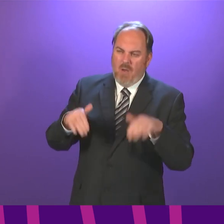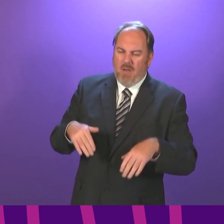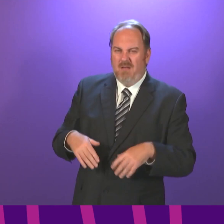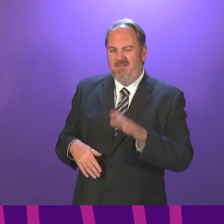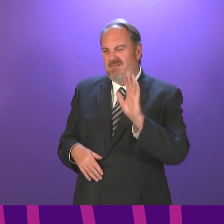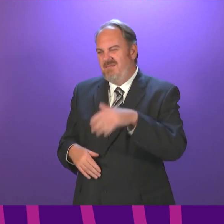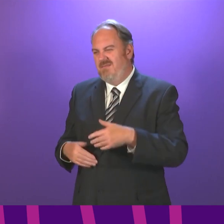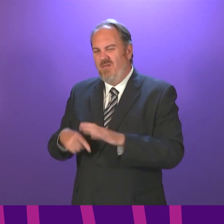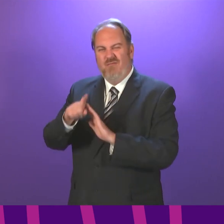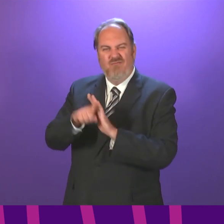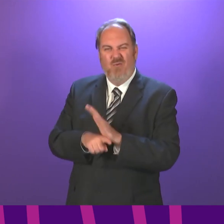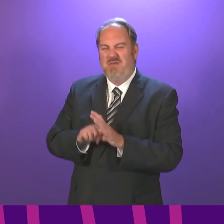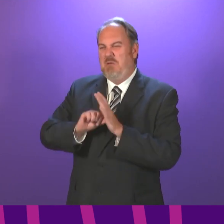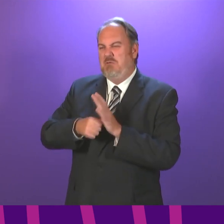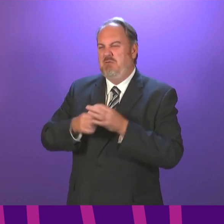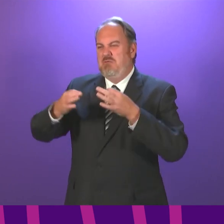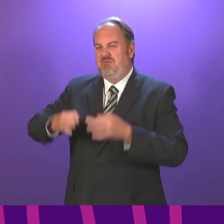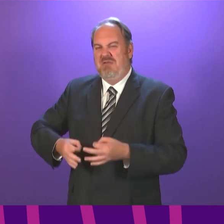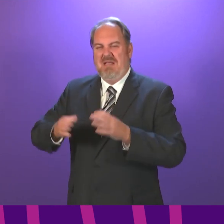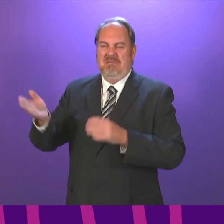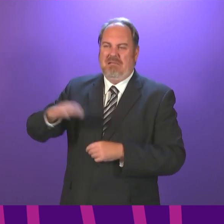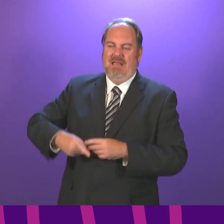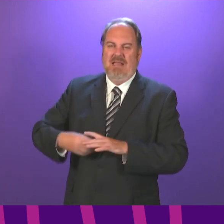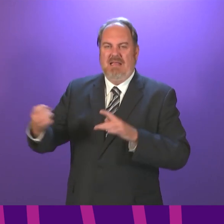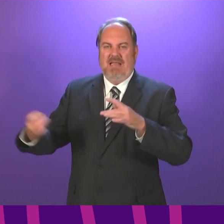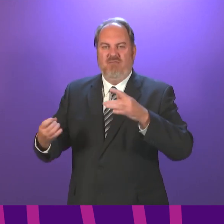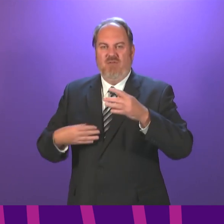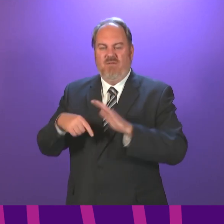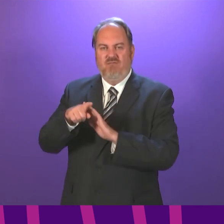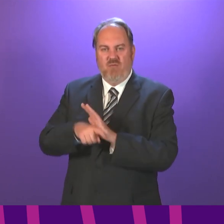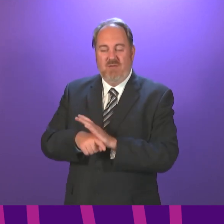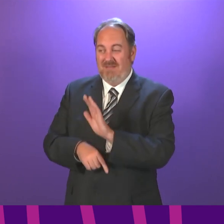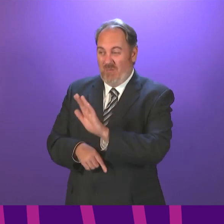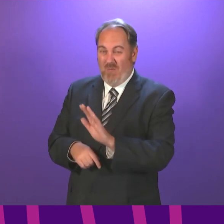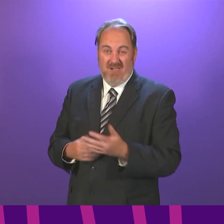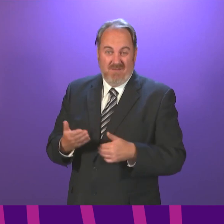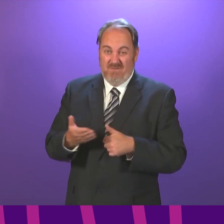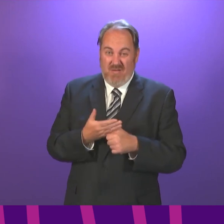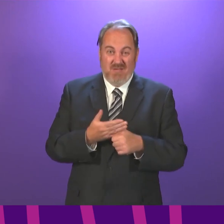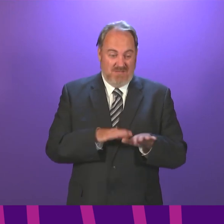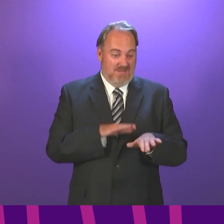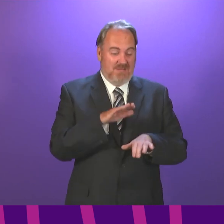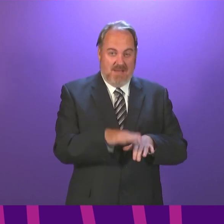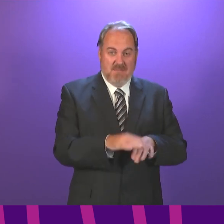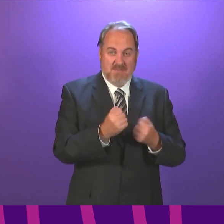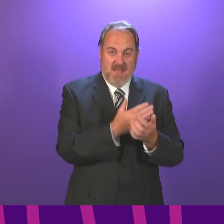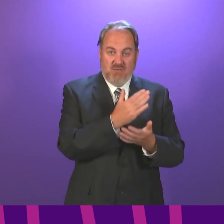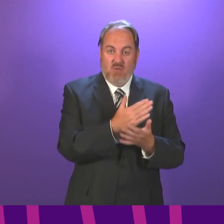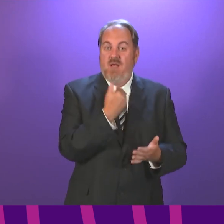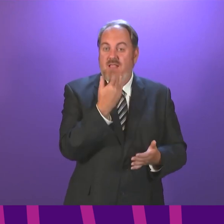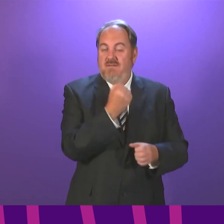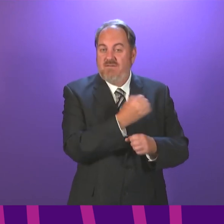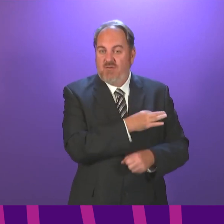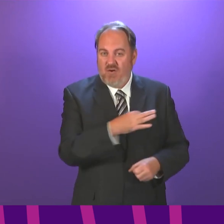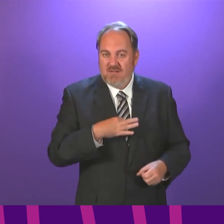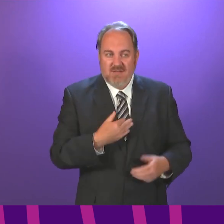about our approach to the virus. We have to make sure that the services are there for long Covid, that GPs and others are supported to deal with